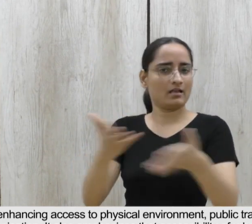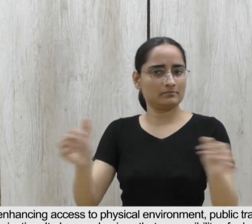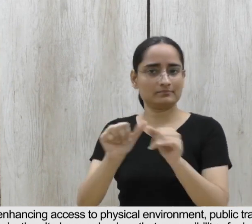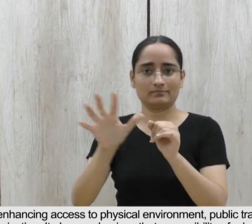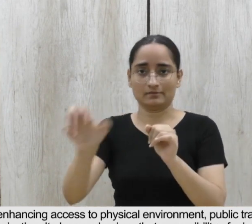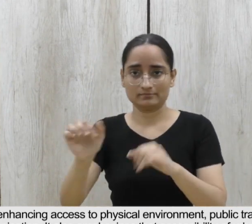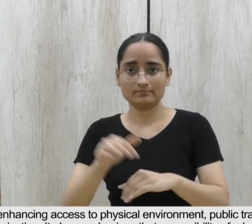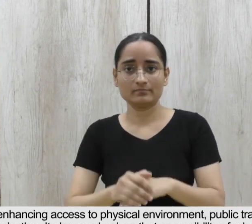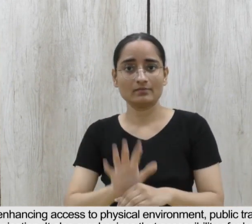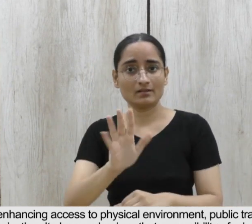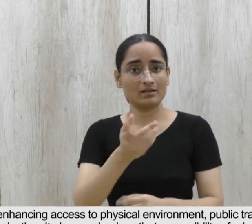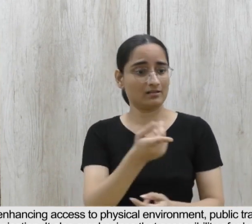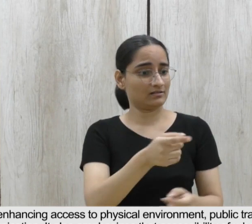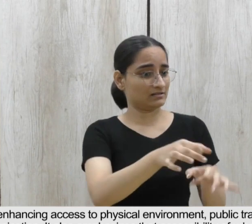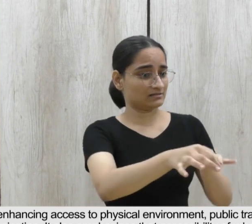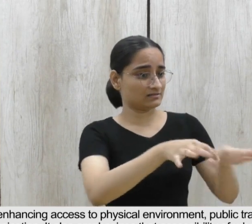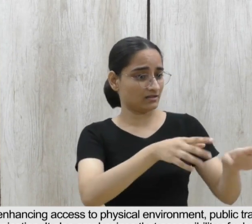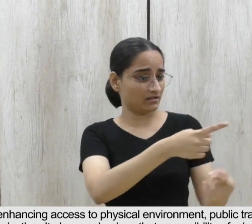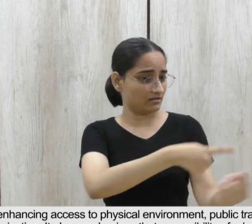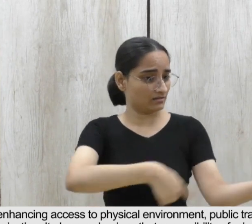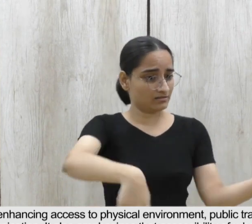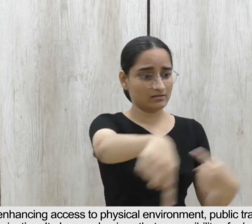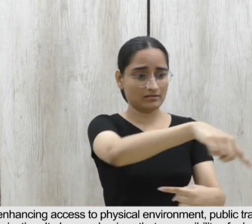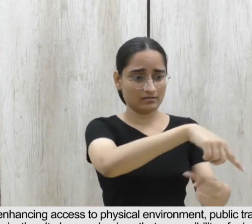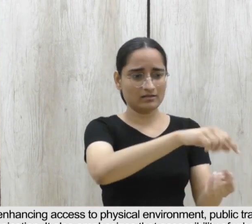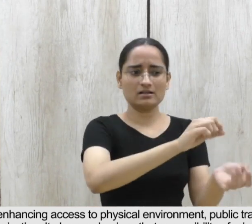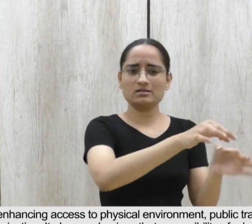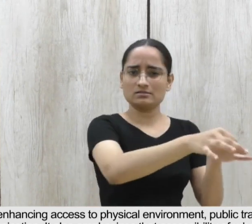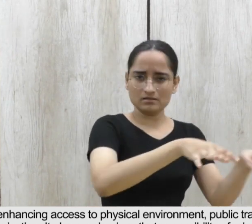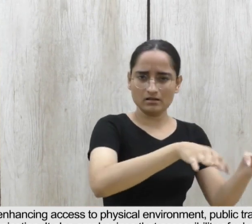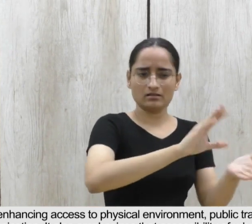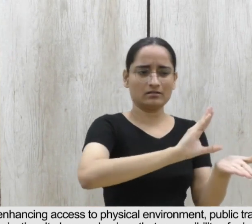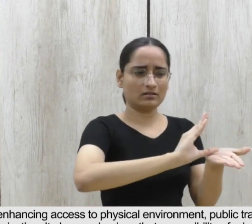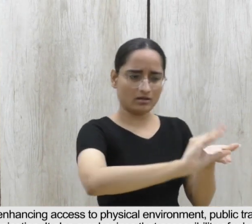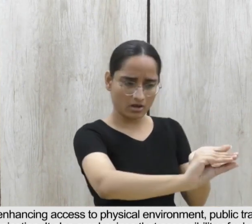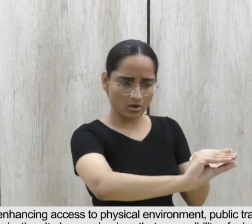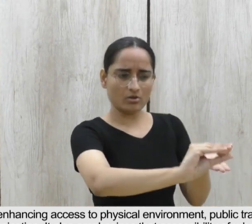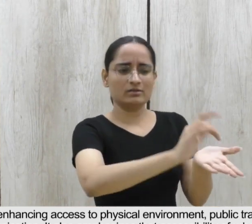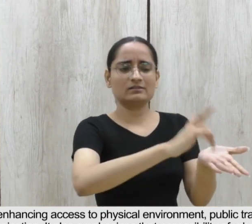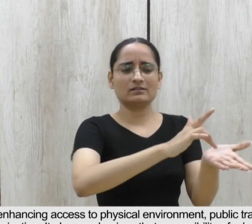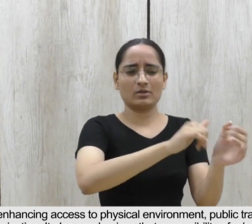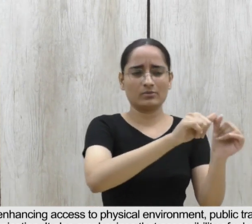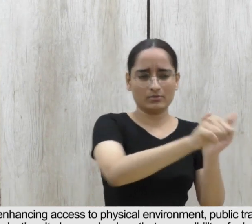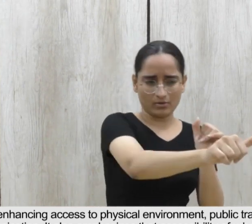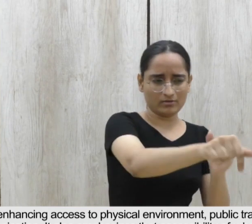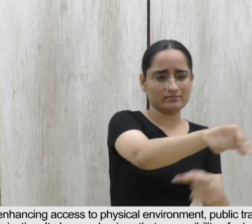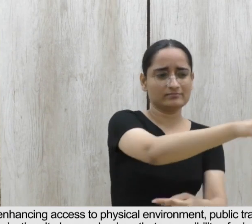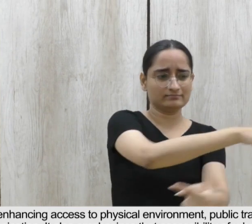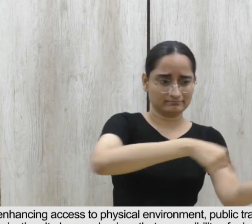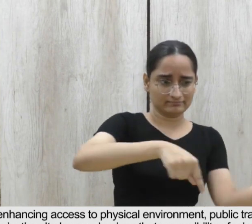information, and communication. It also emphasizes the accessibility of urban, rural,